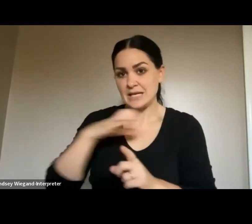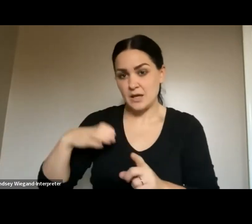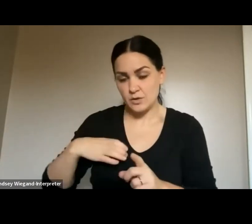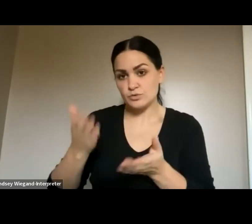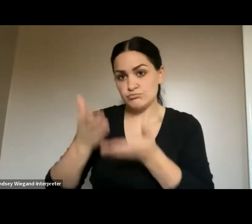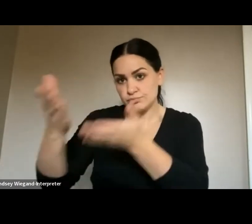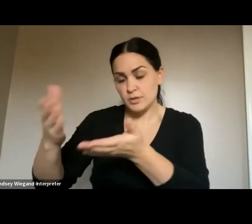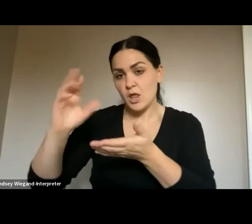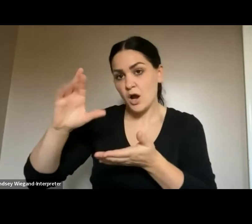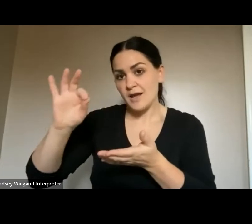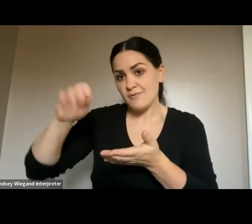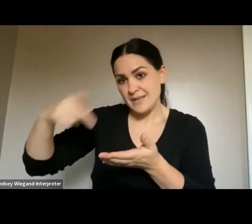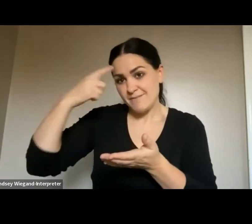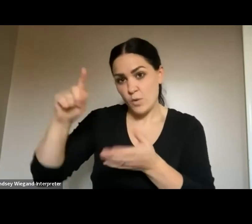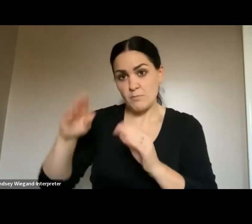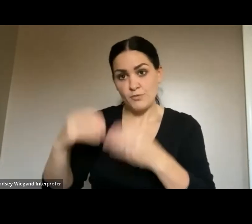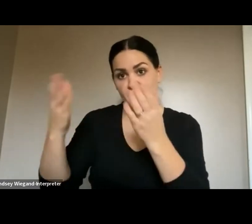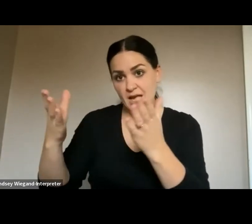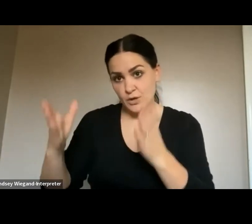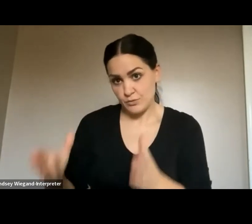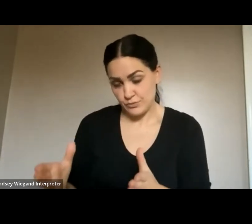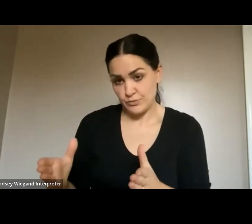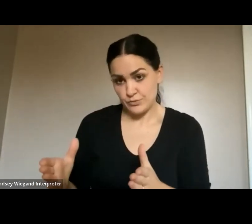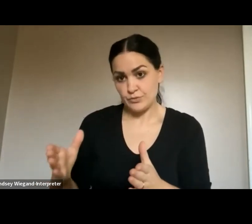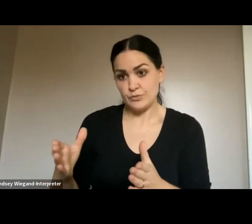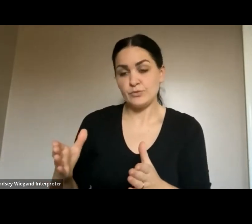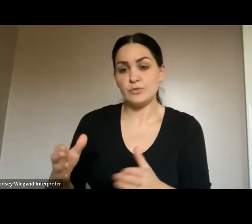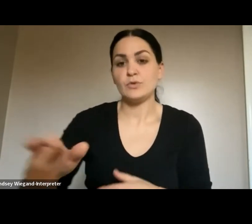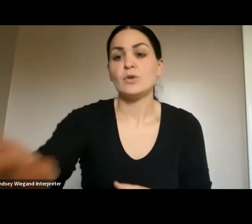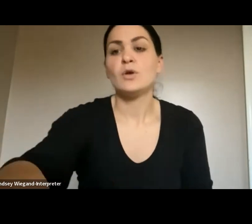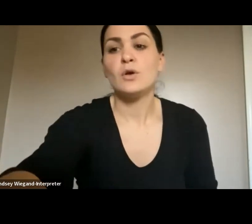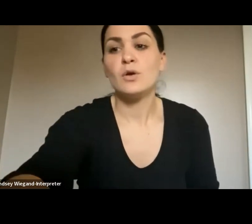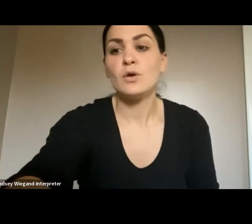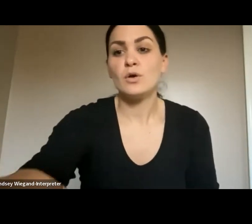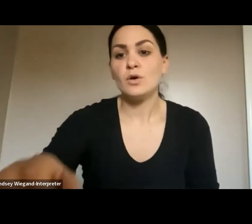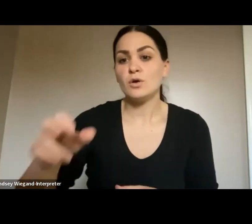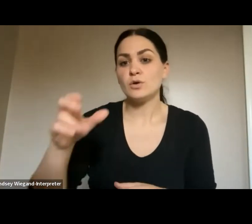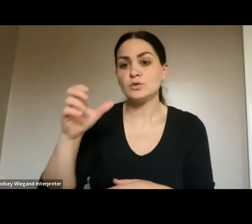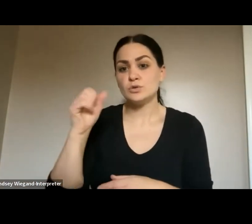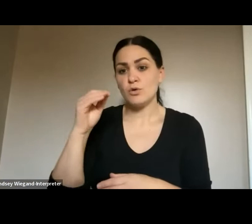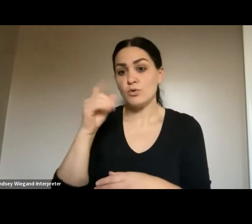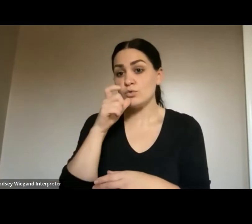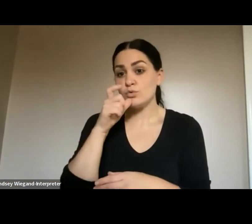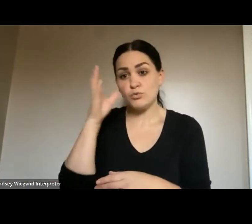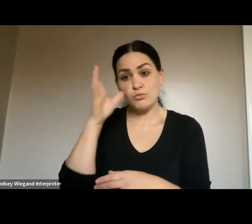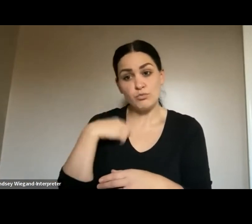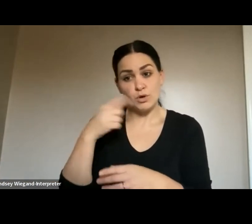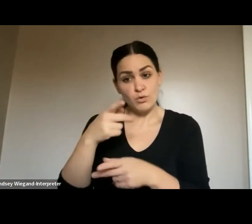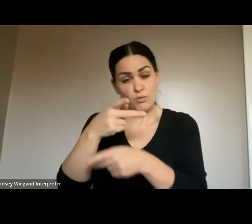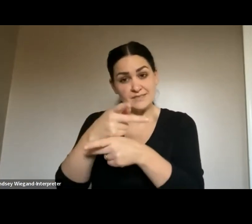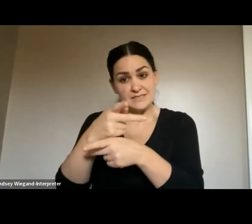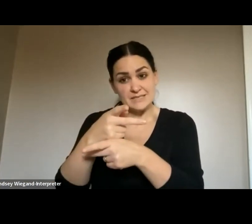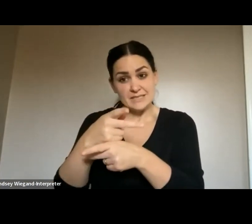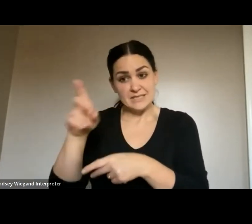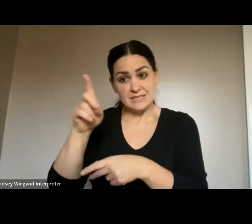As far as what is going to be, um, overseen by DDOT, we have kept our promise by keeping